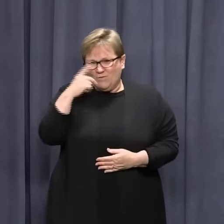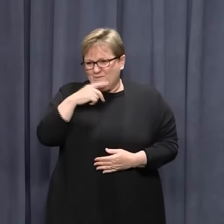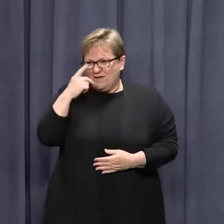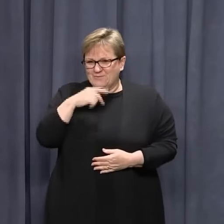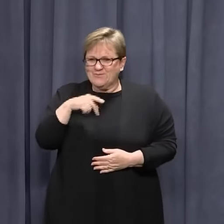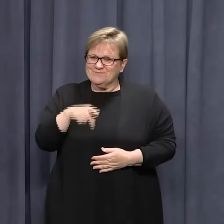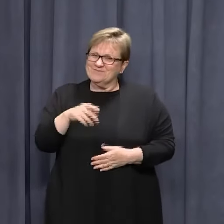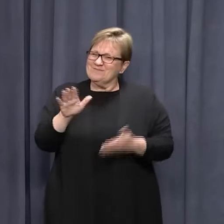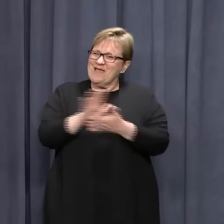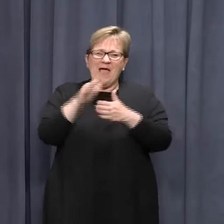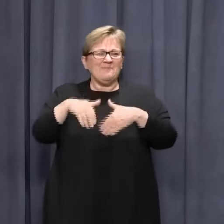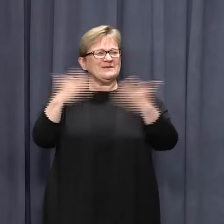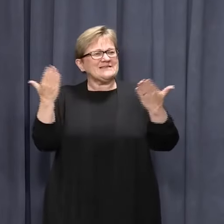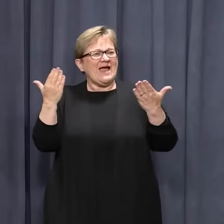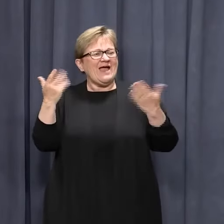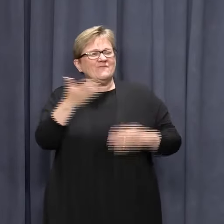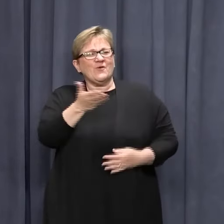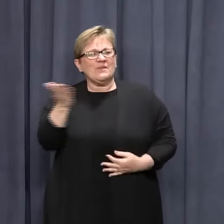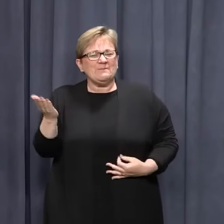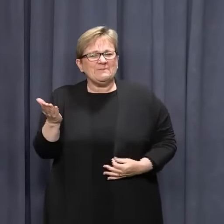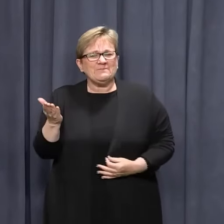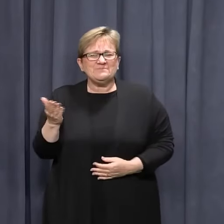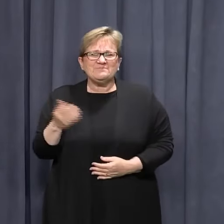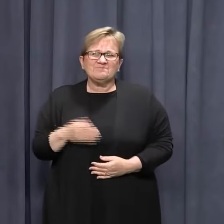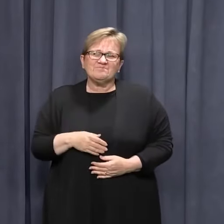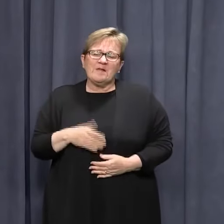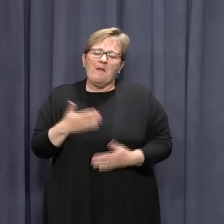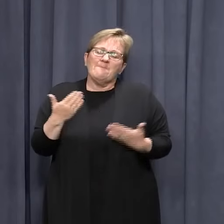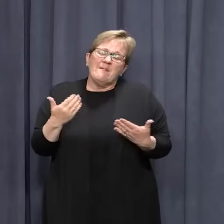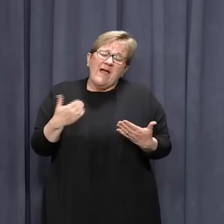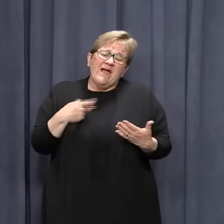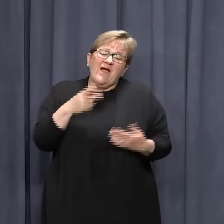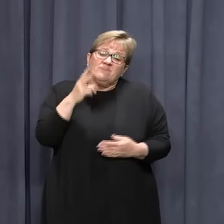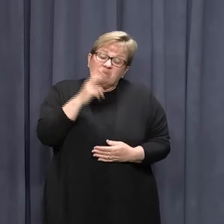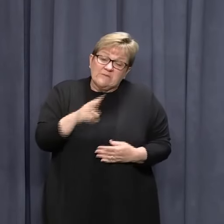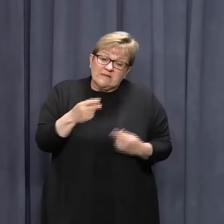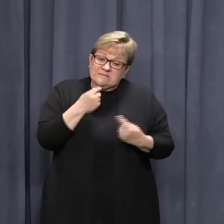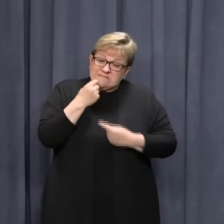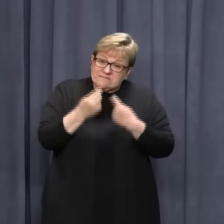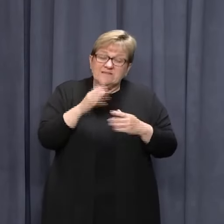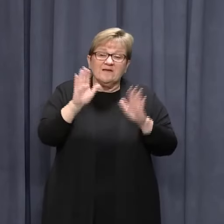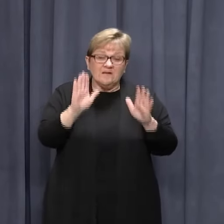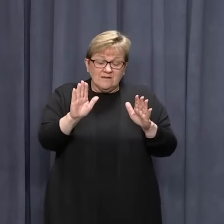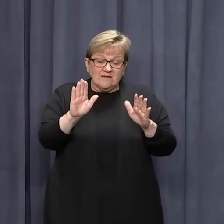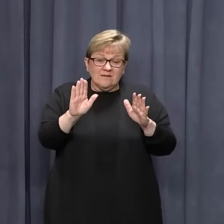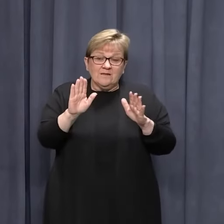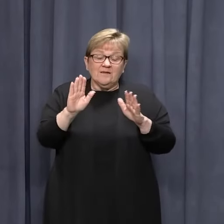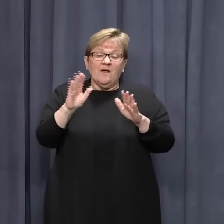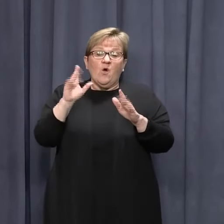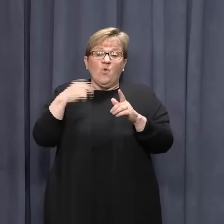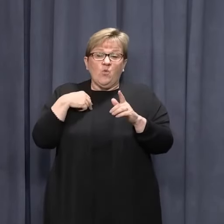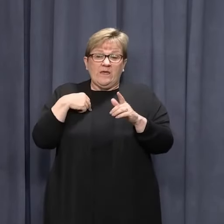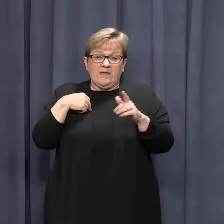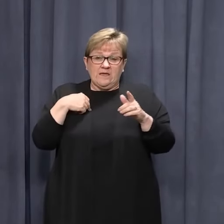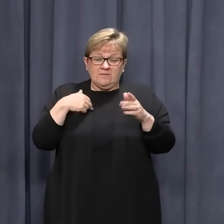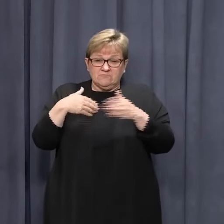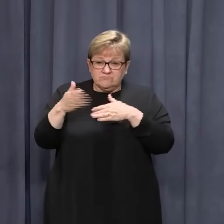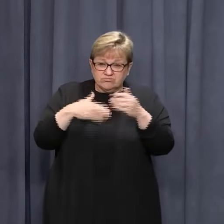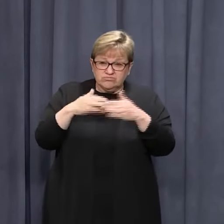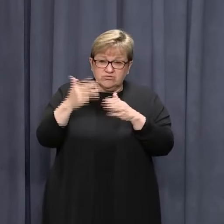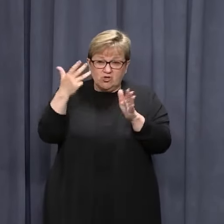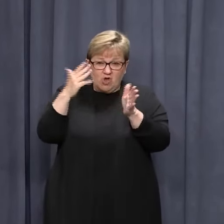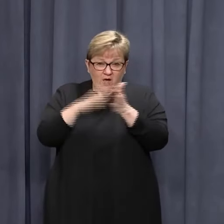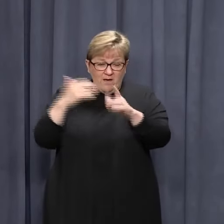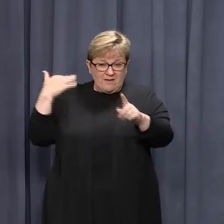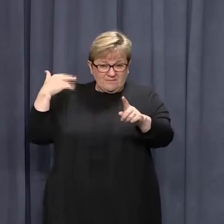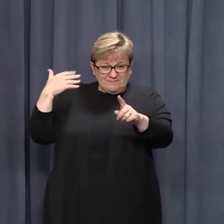This will be a happy day for them. But I just repeat, everything we have done along the last nine